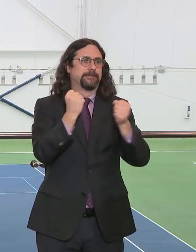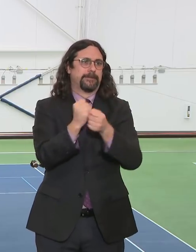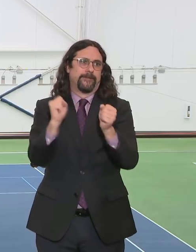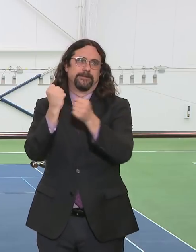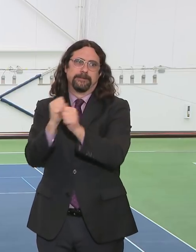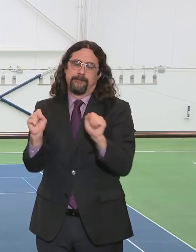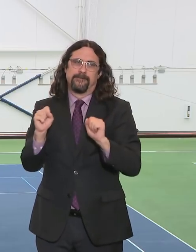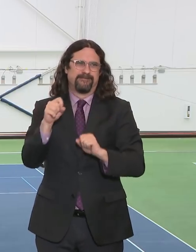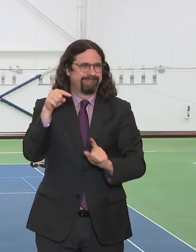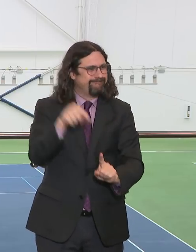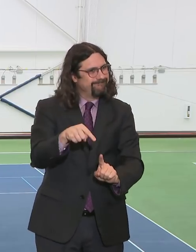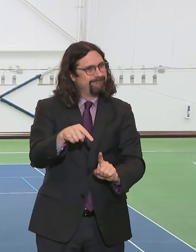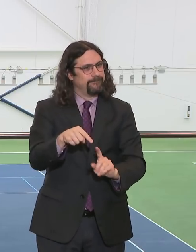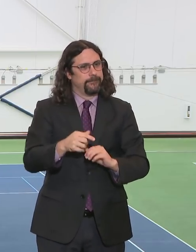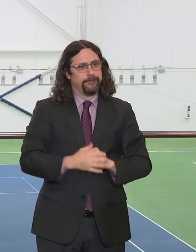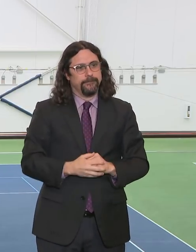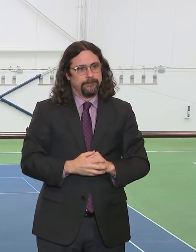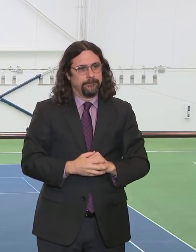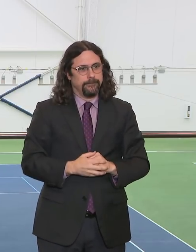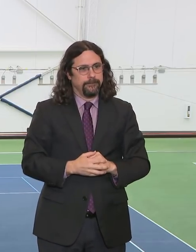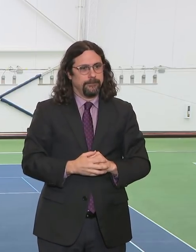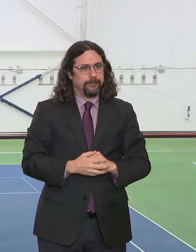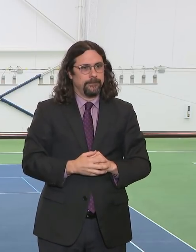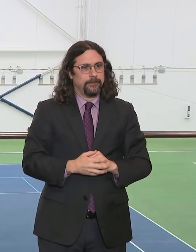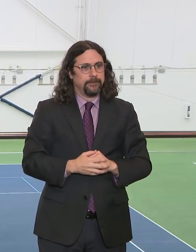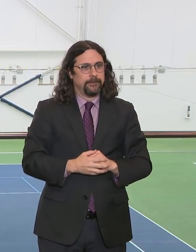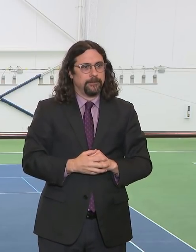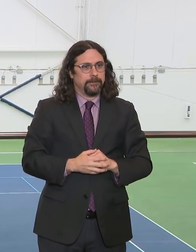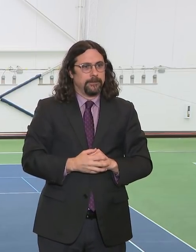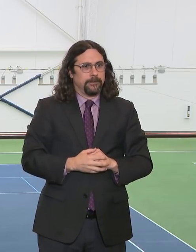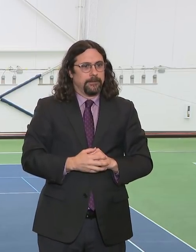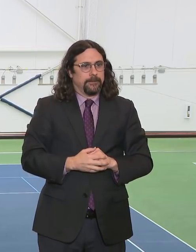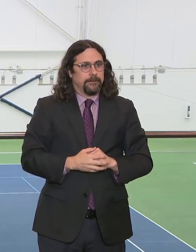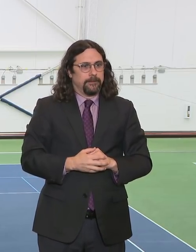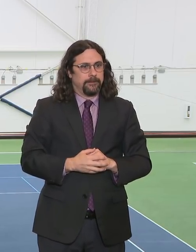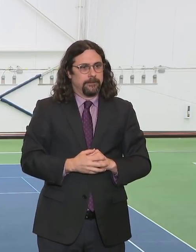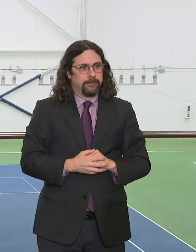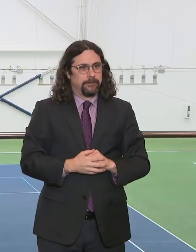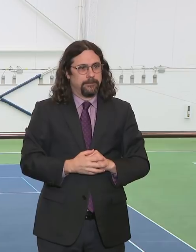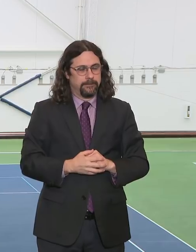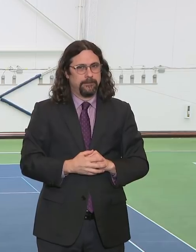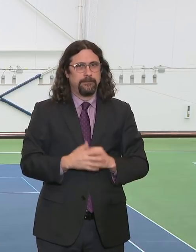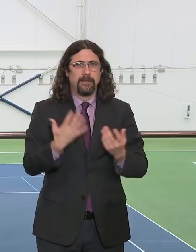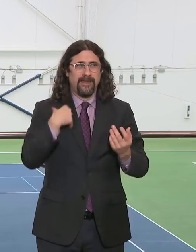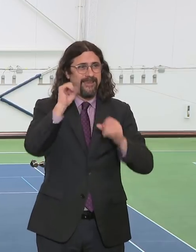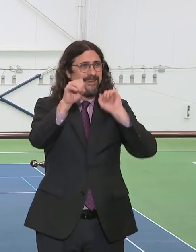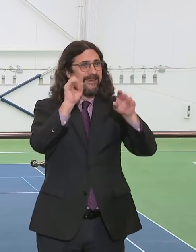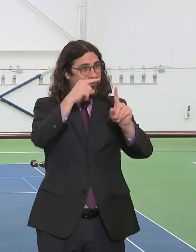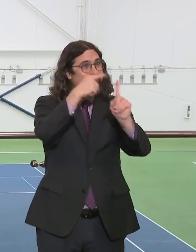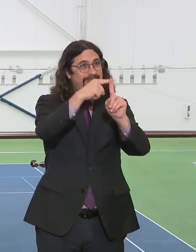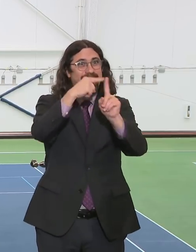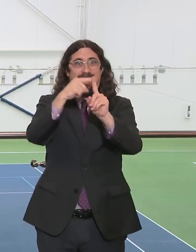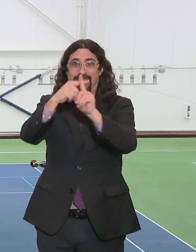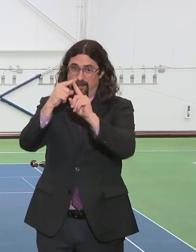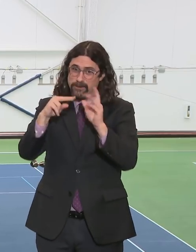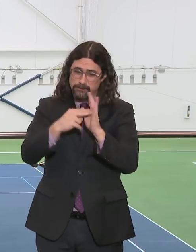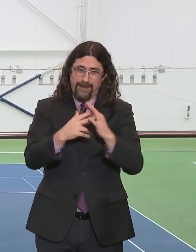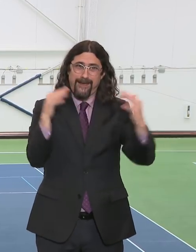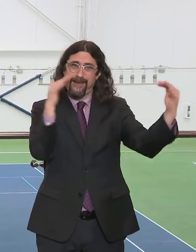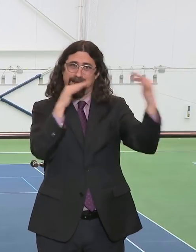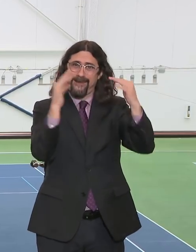as we speak now, we have a quarter of all the coronavirus cases in the United States of America.